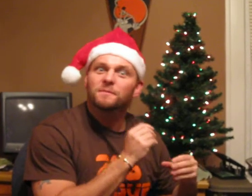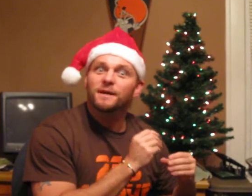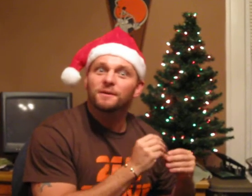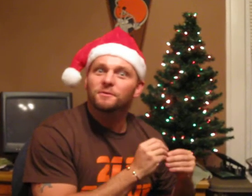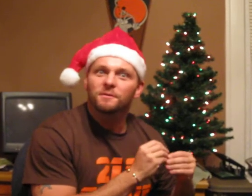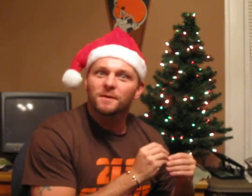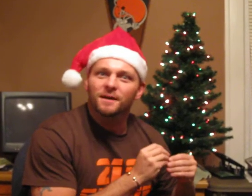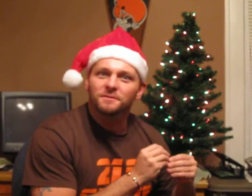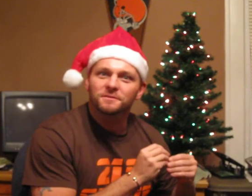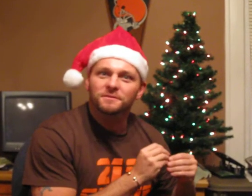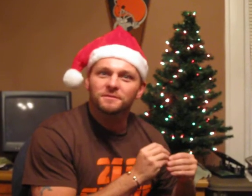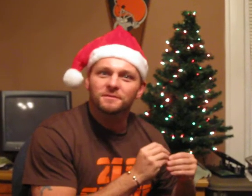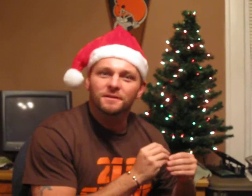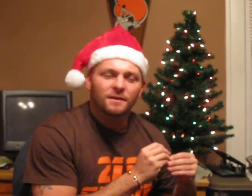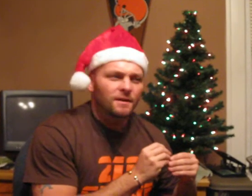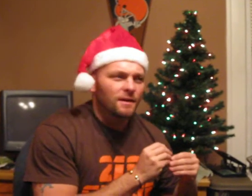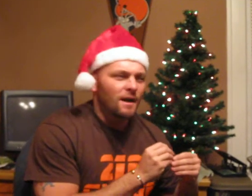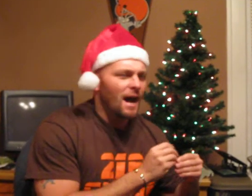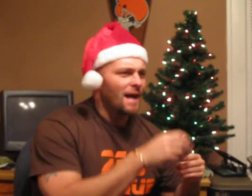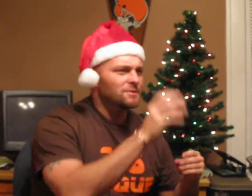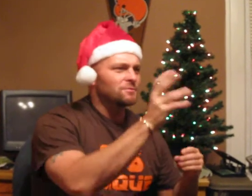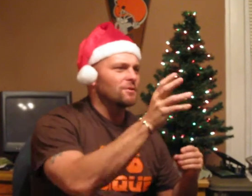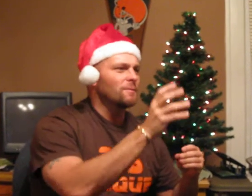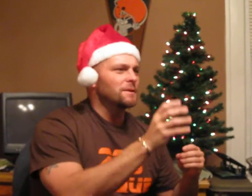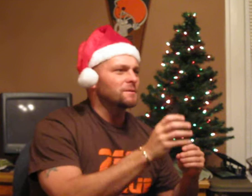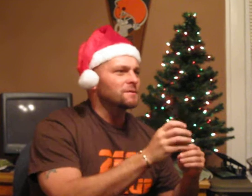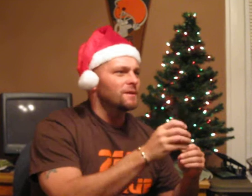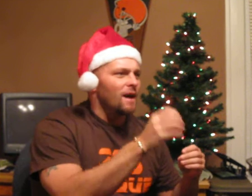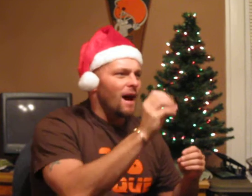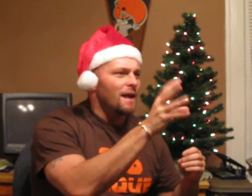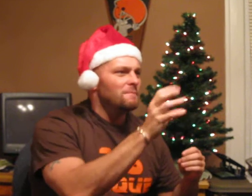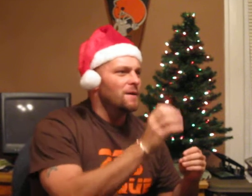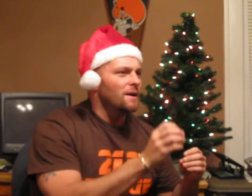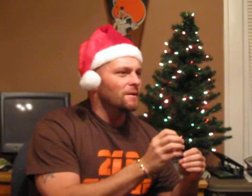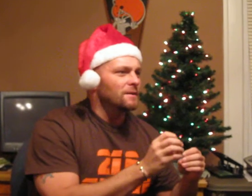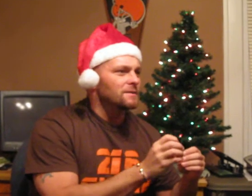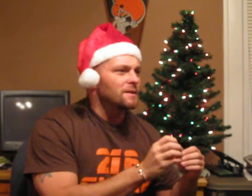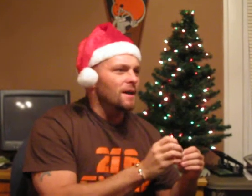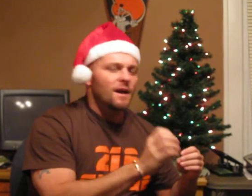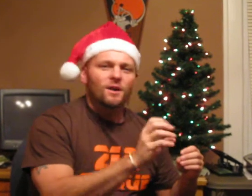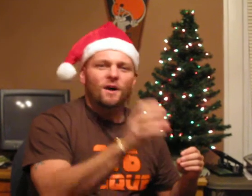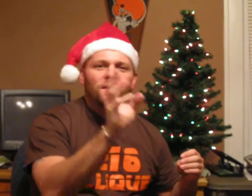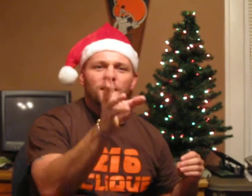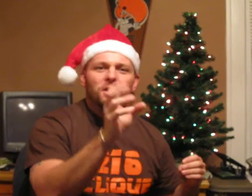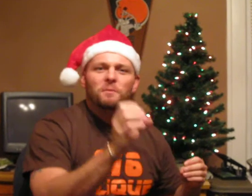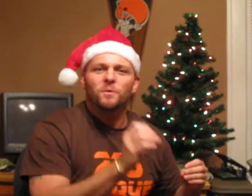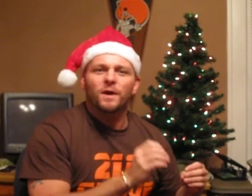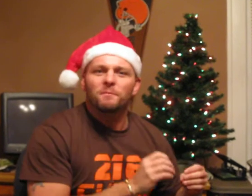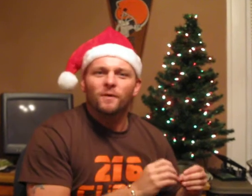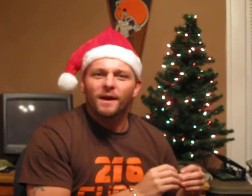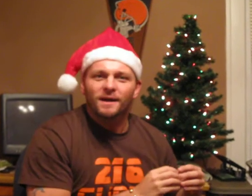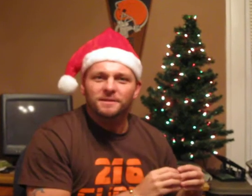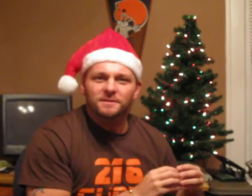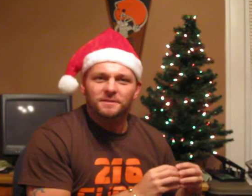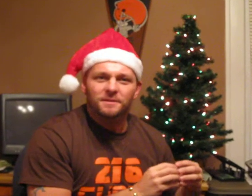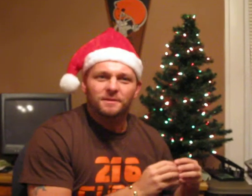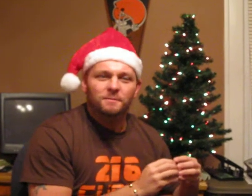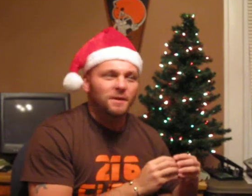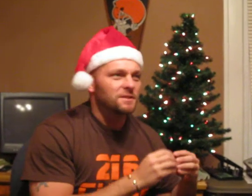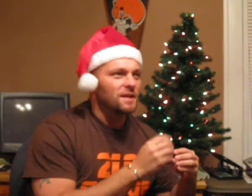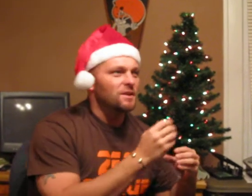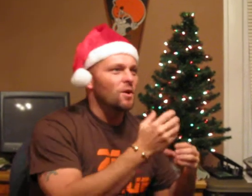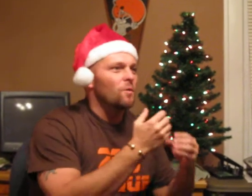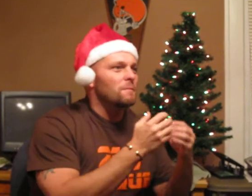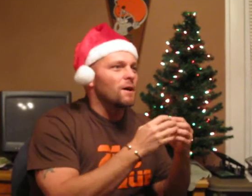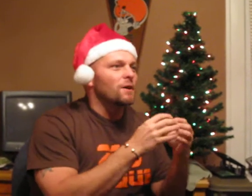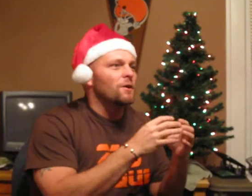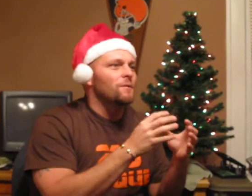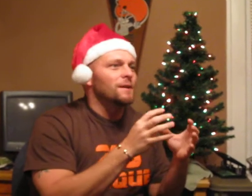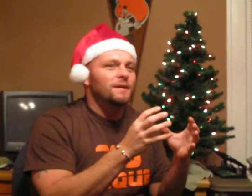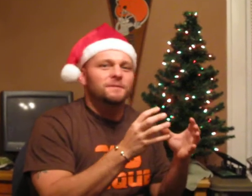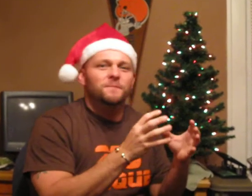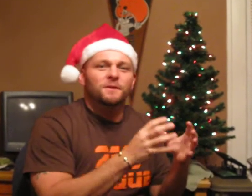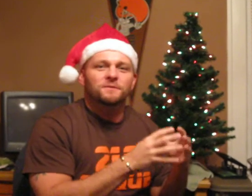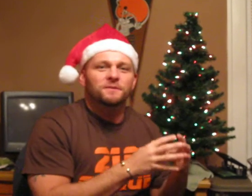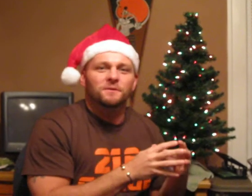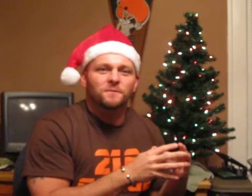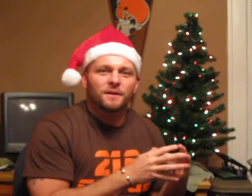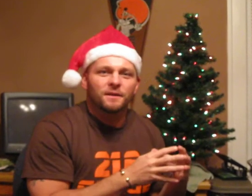man or a mouse. On Trobich, on Barron's, and all the N.W.A. brass. Because they know when Marconi gets Pierce in the ring,